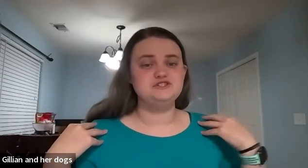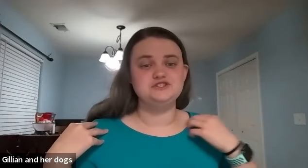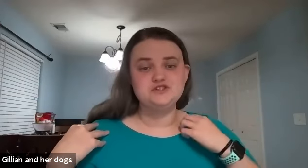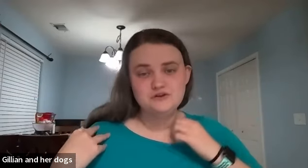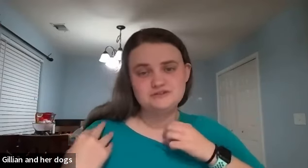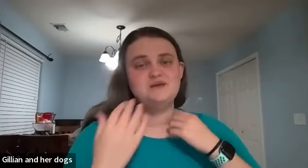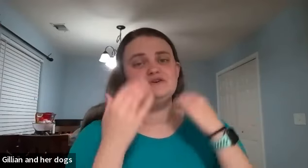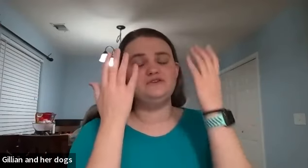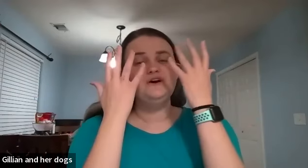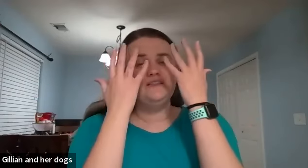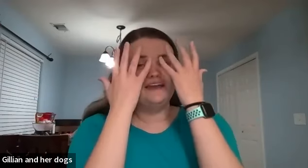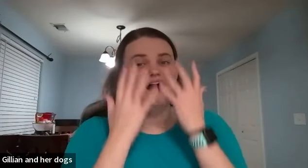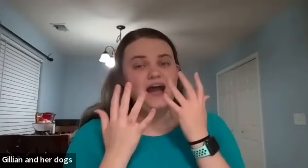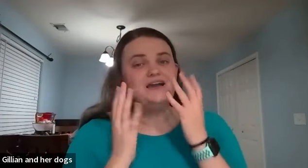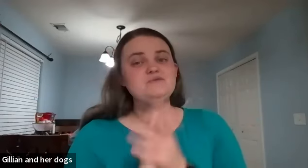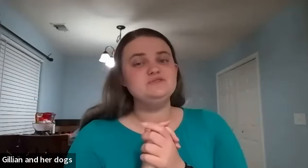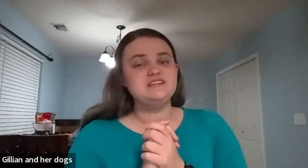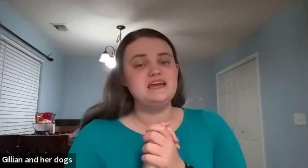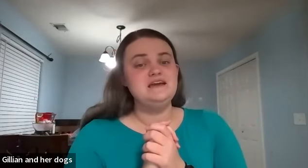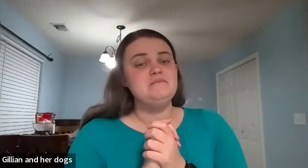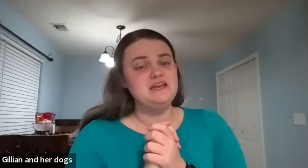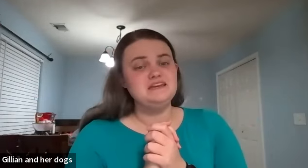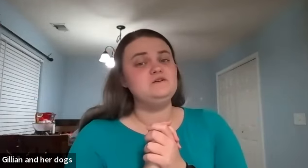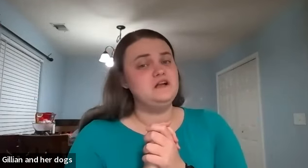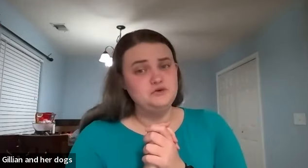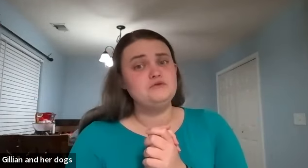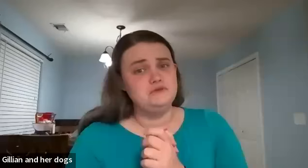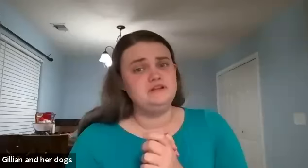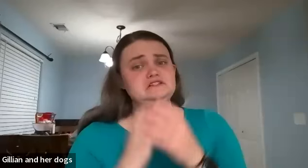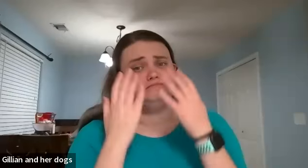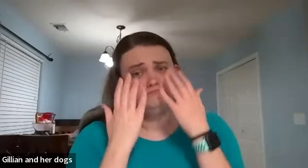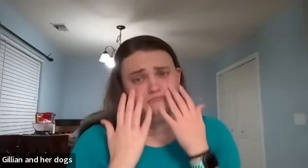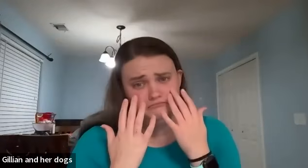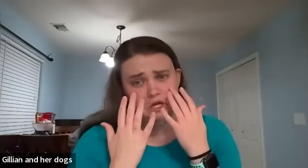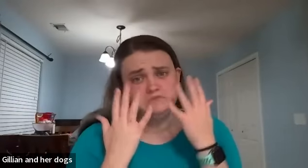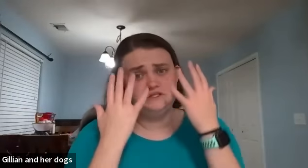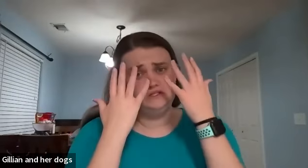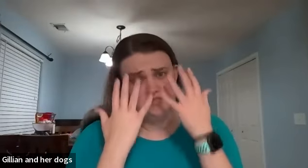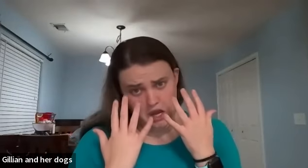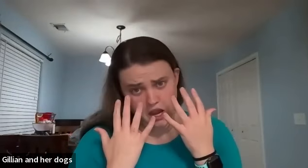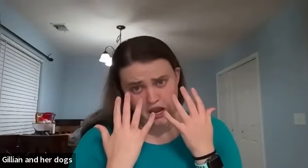your shoulders come with you like i almost say make it look like you are really just i'm sad